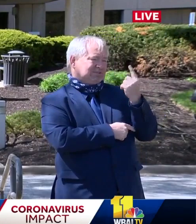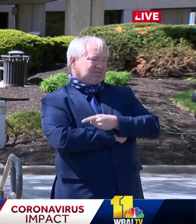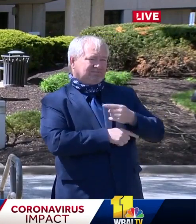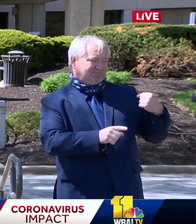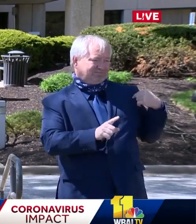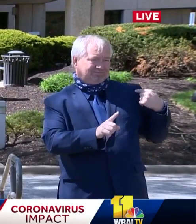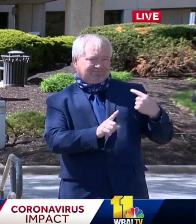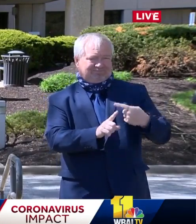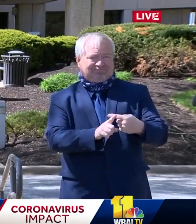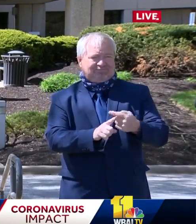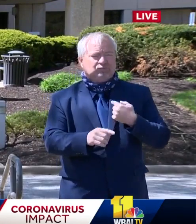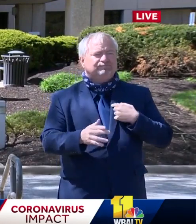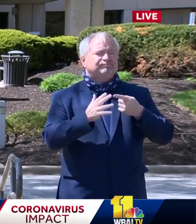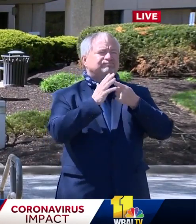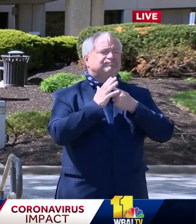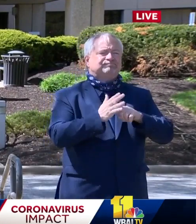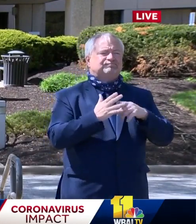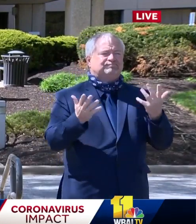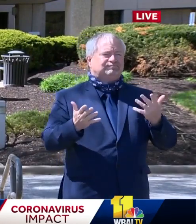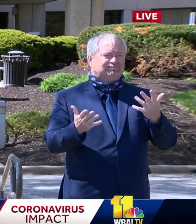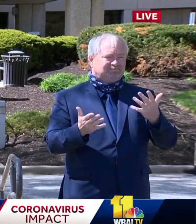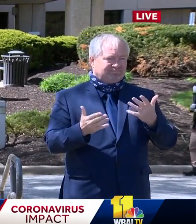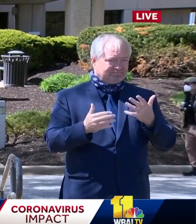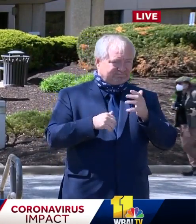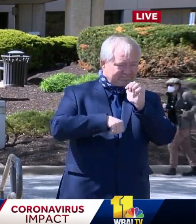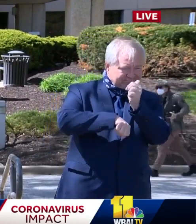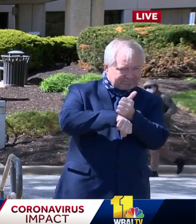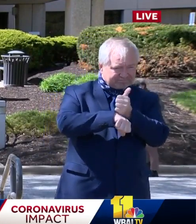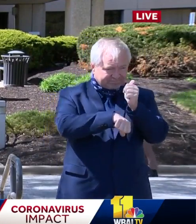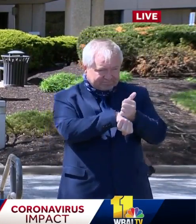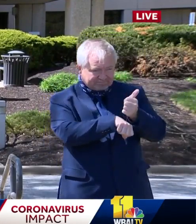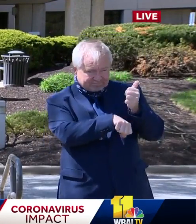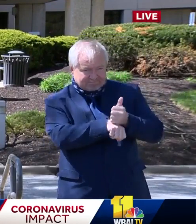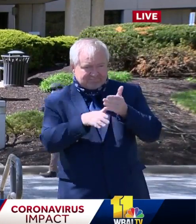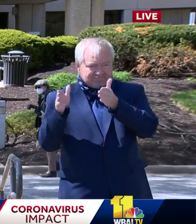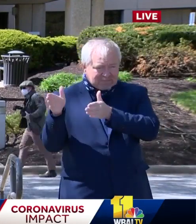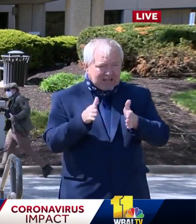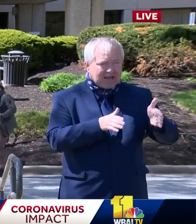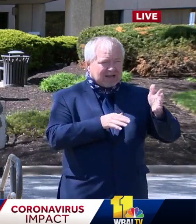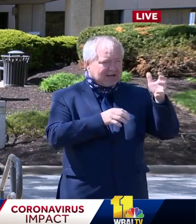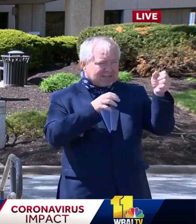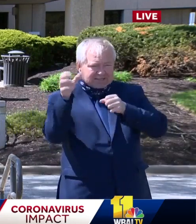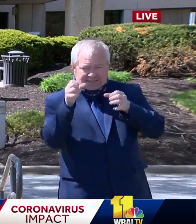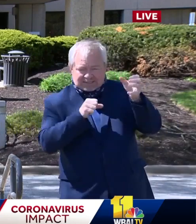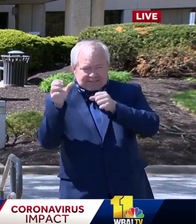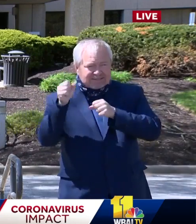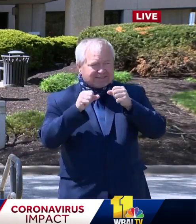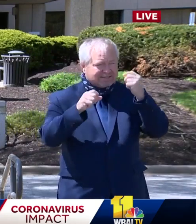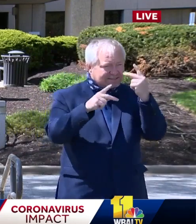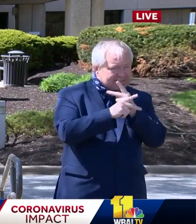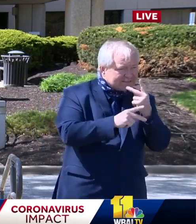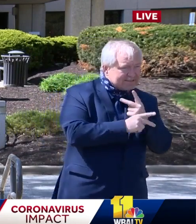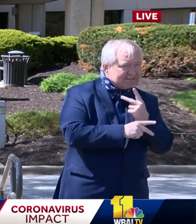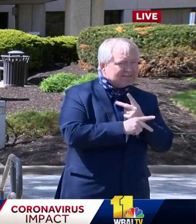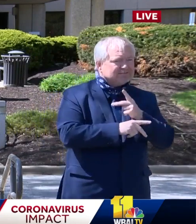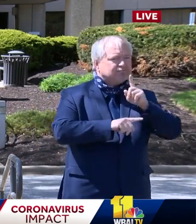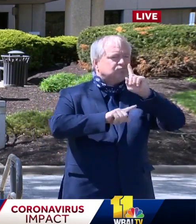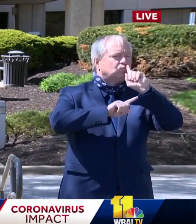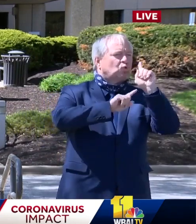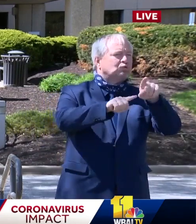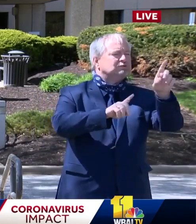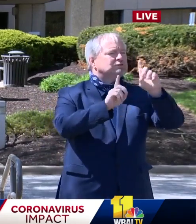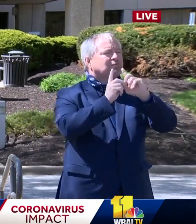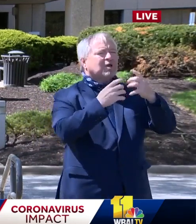by enacting an executive order directing the Maryland Department of Health to open closed hospital